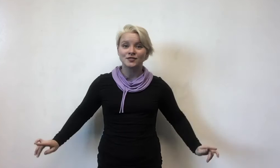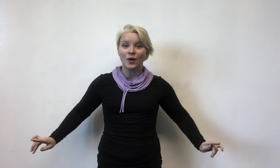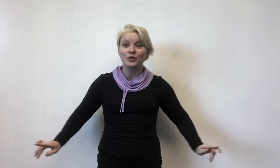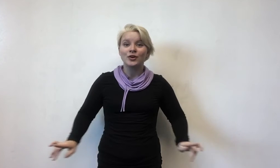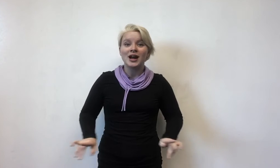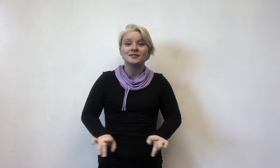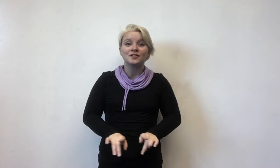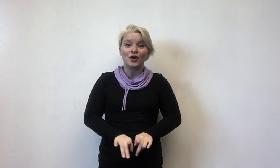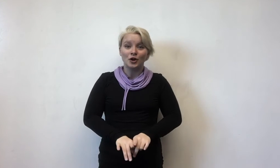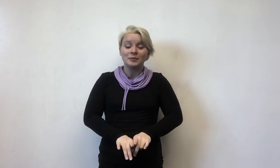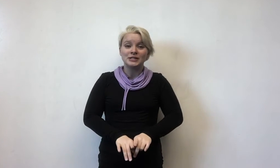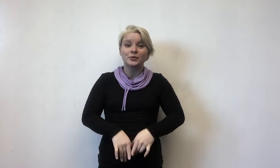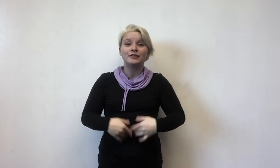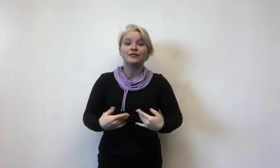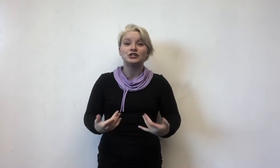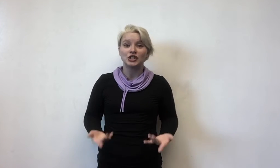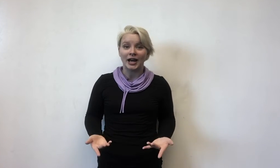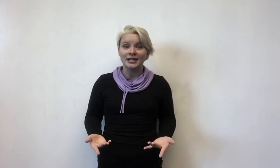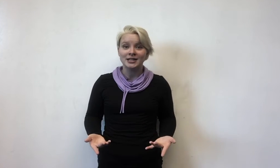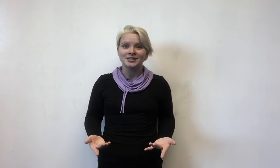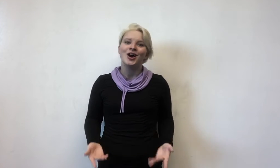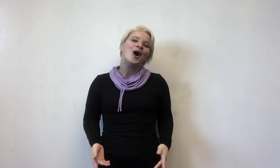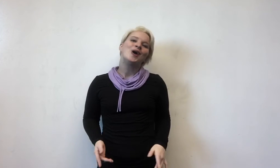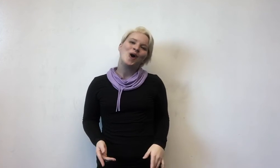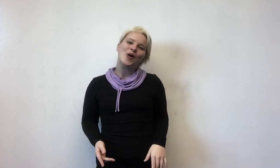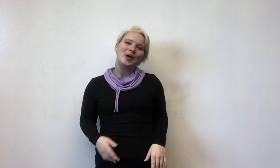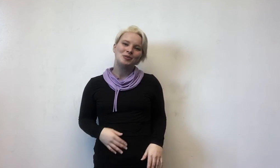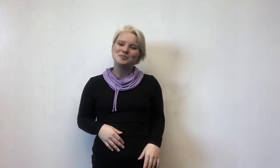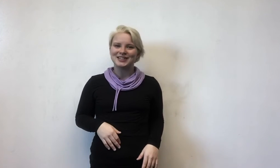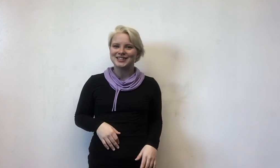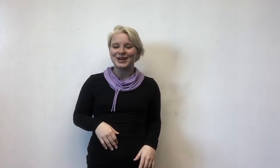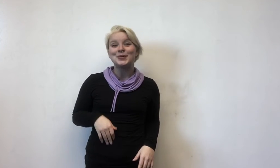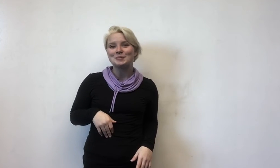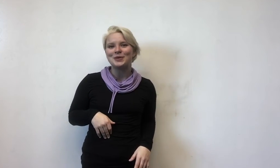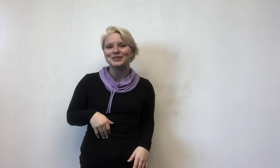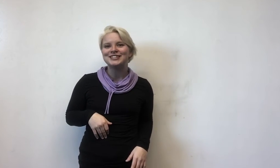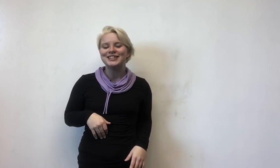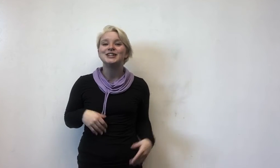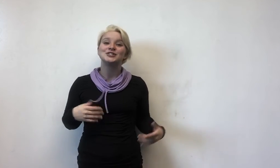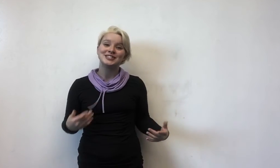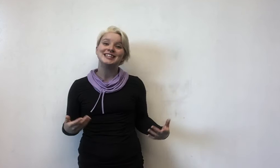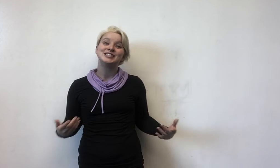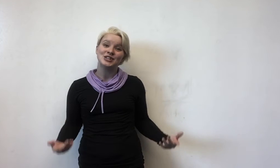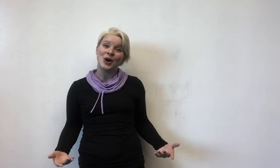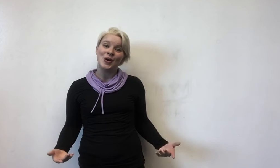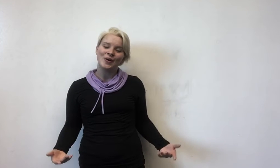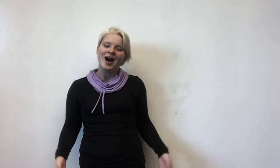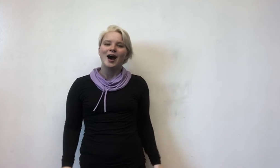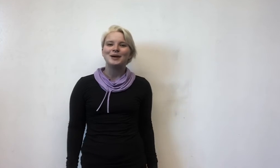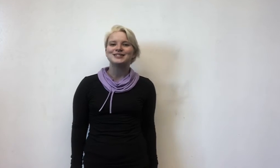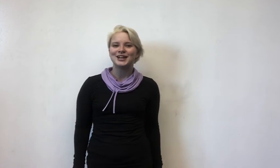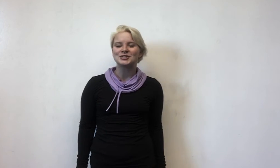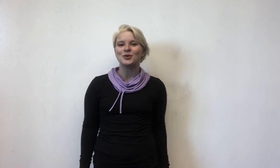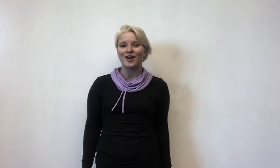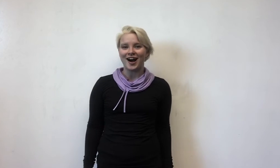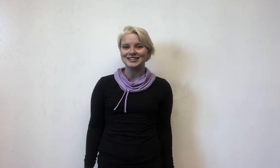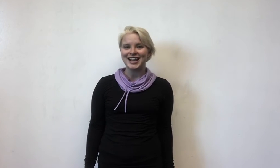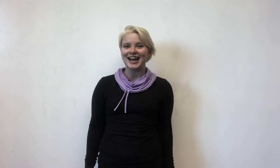photographs of herpes-ridden vaginas are all that pubescent and hormonal teenagers need to know about sexual contact